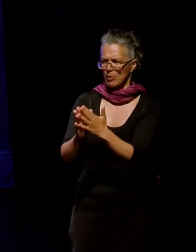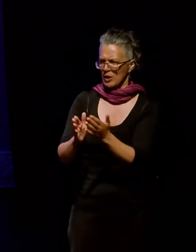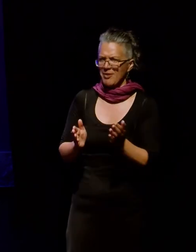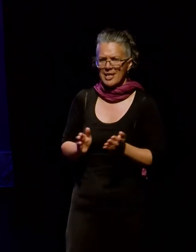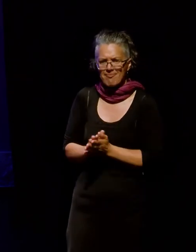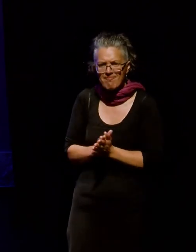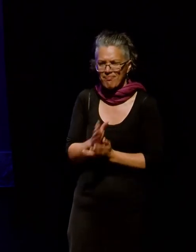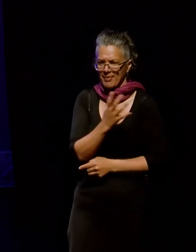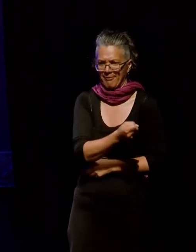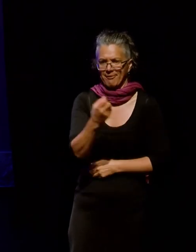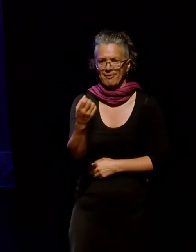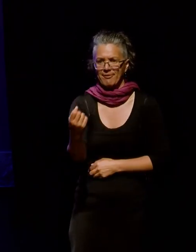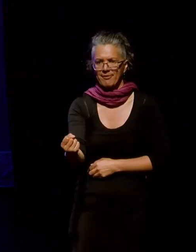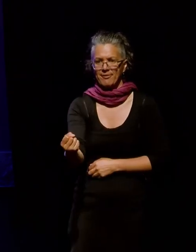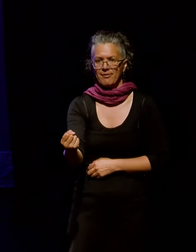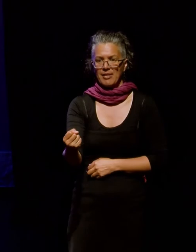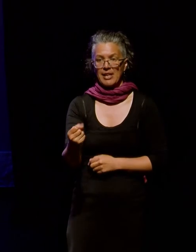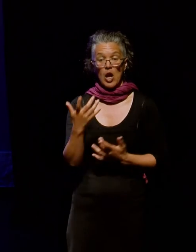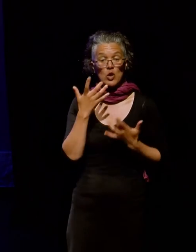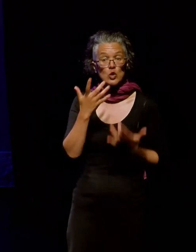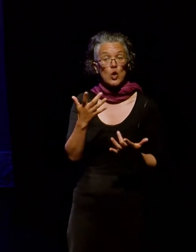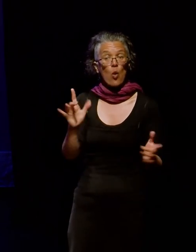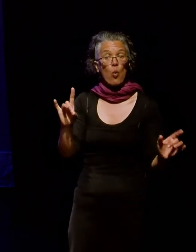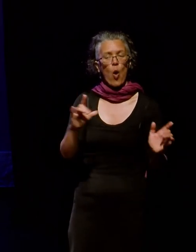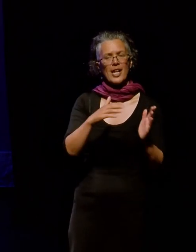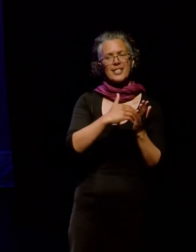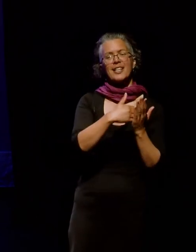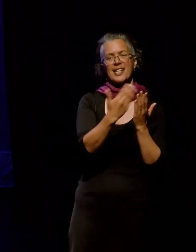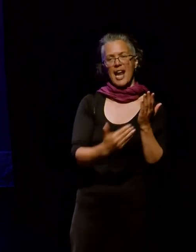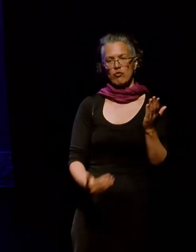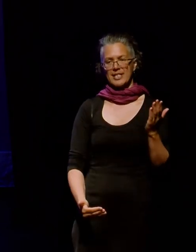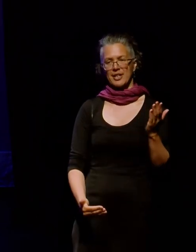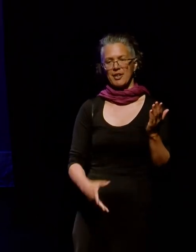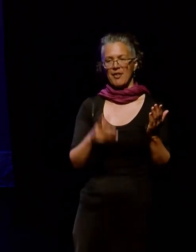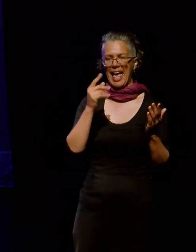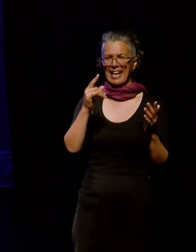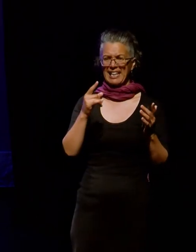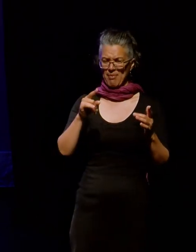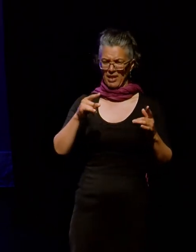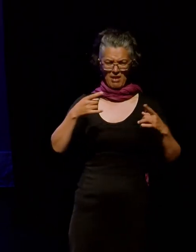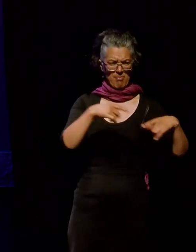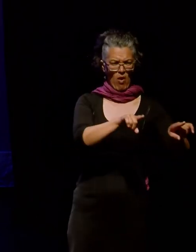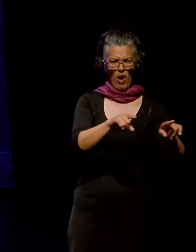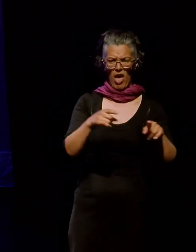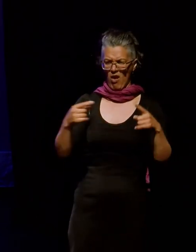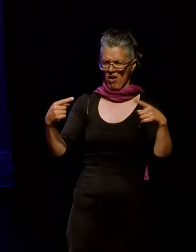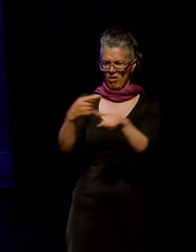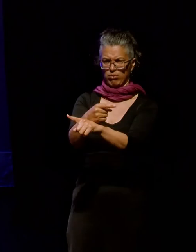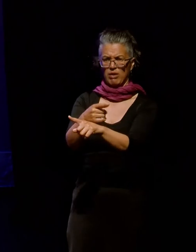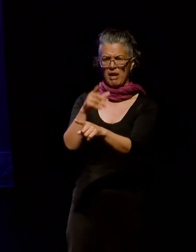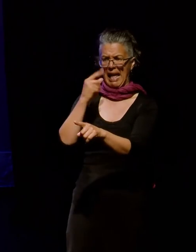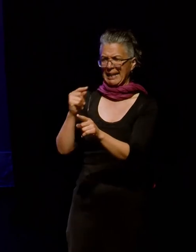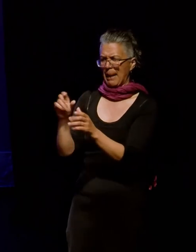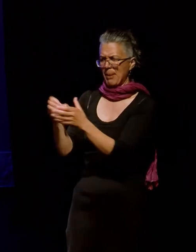process is the construction of narratives, which can be counter, parallel, multiple, subversive and marginal,